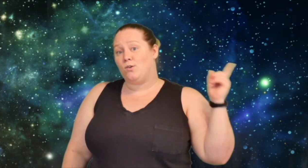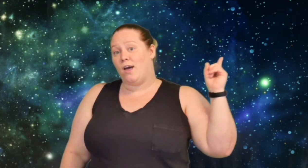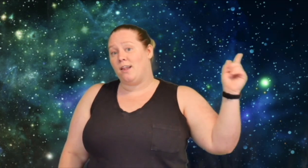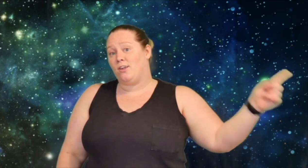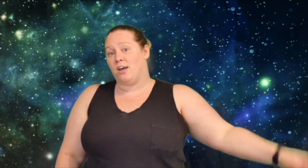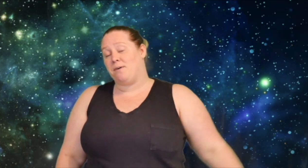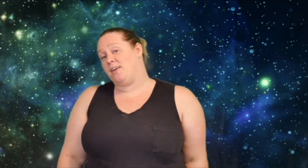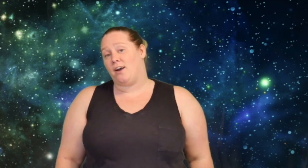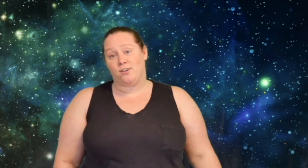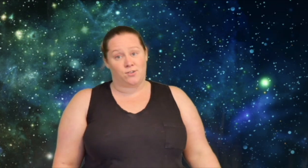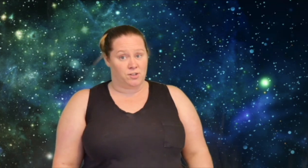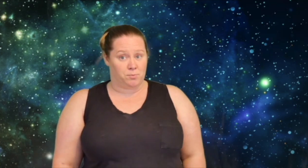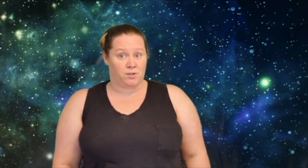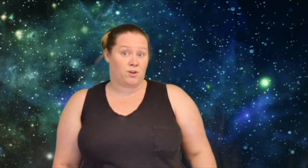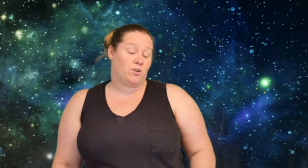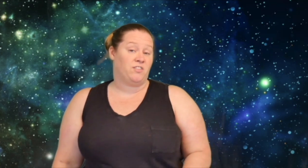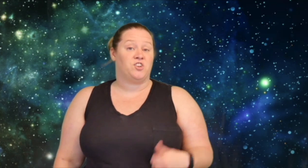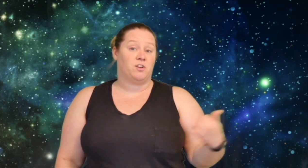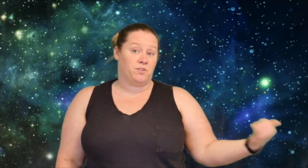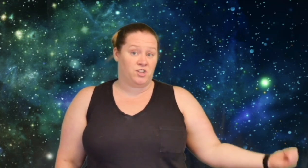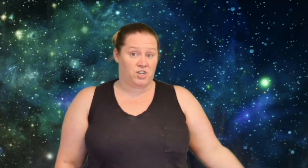go ahead and talk about the characters in this book that are going to have to shovel the shit.